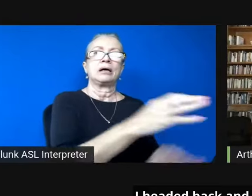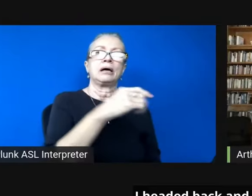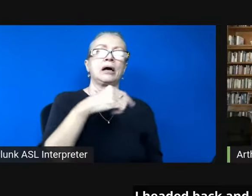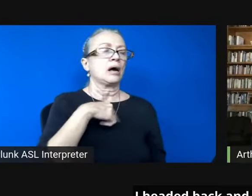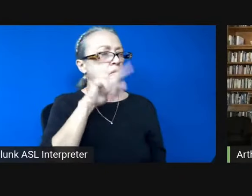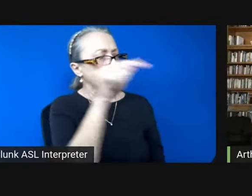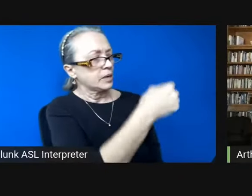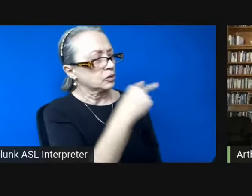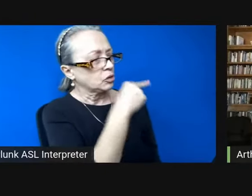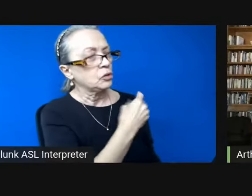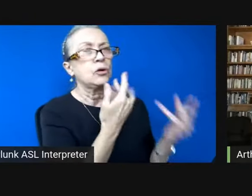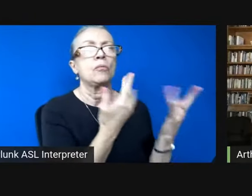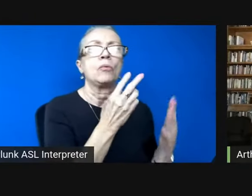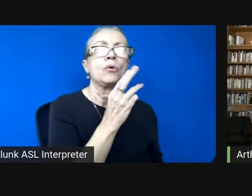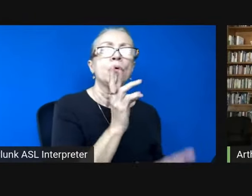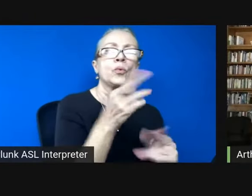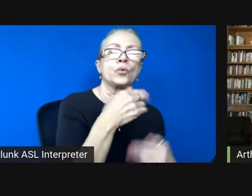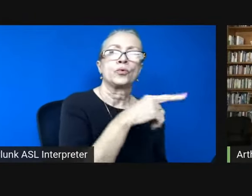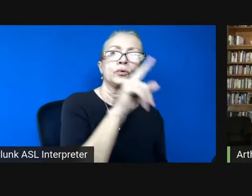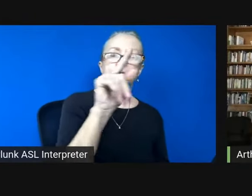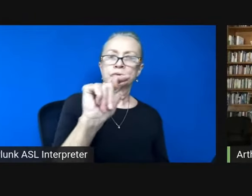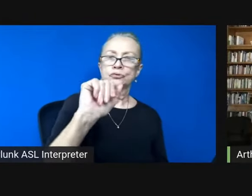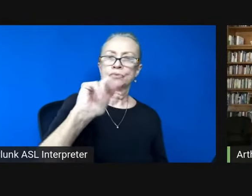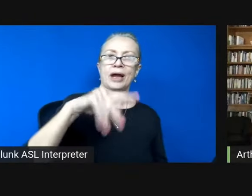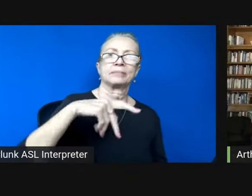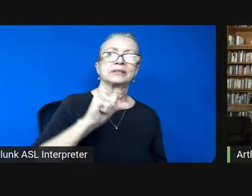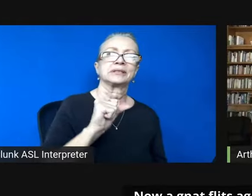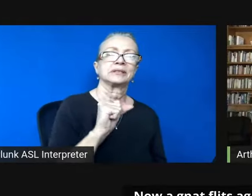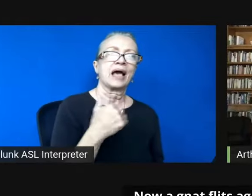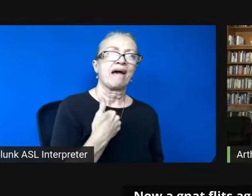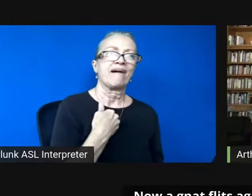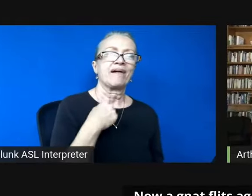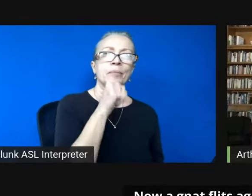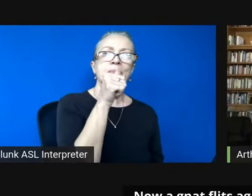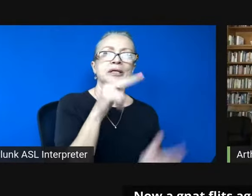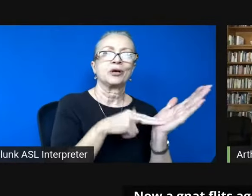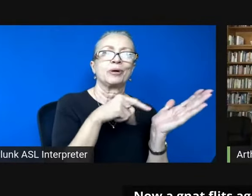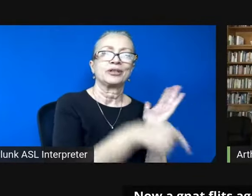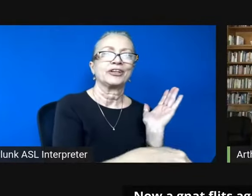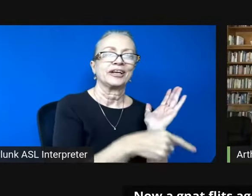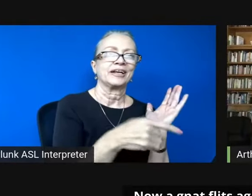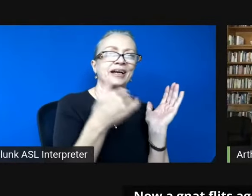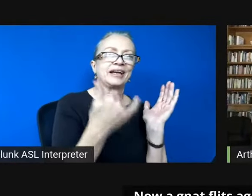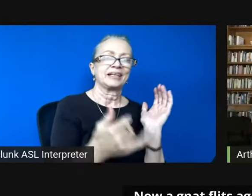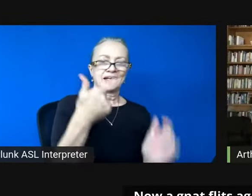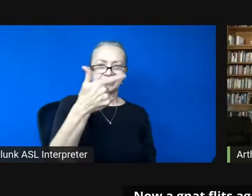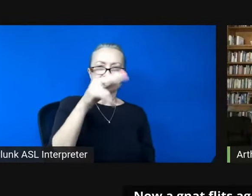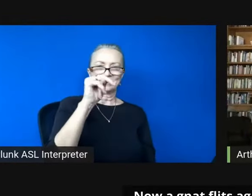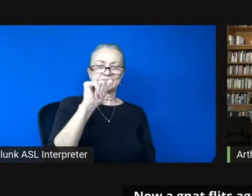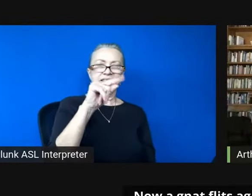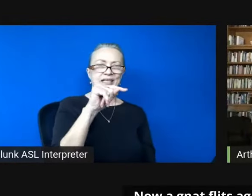boiler room the traps baited with peanut butter now a gnat flits against the slit